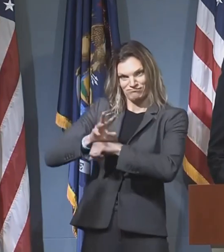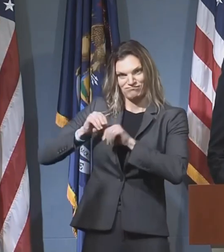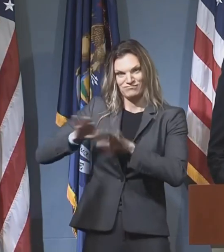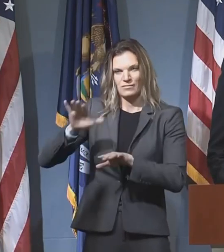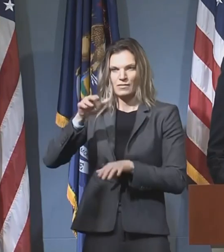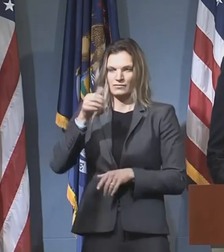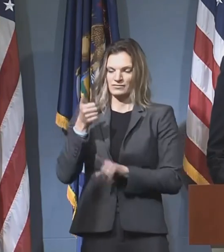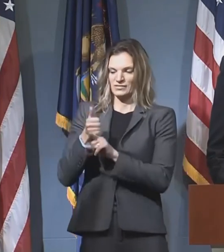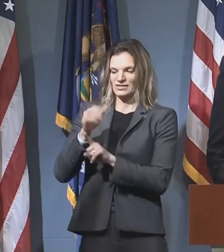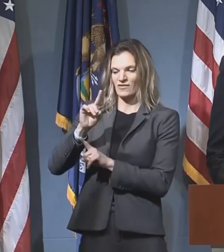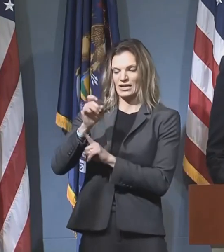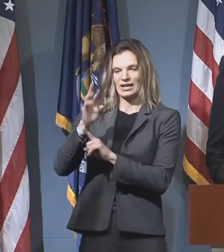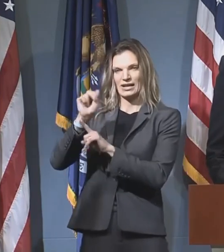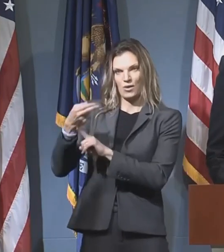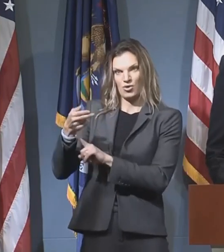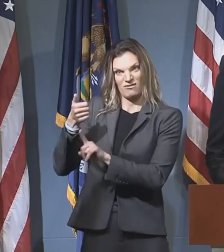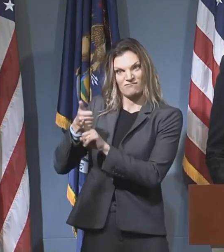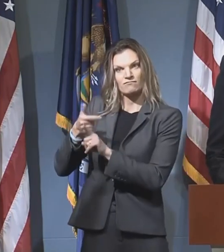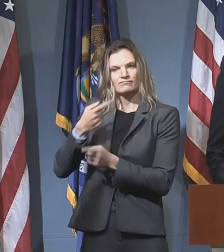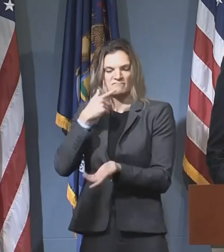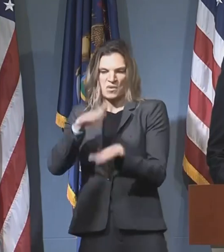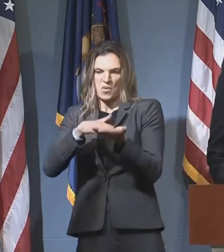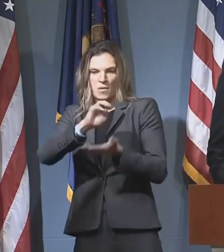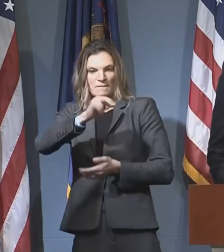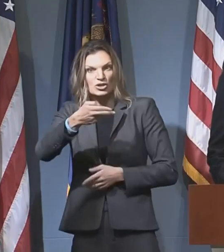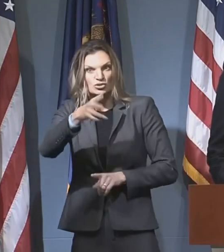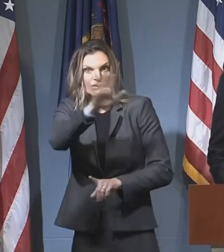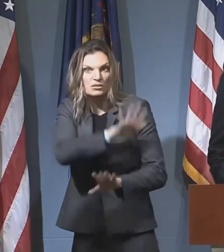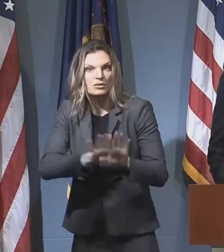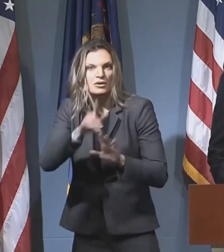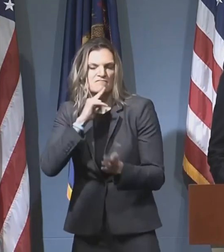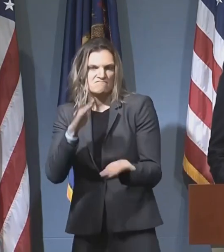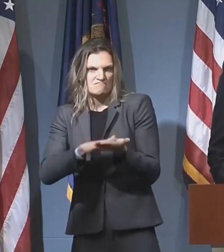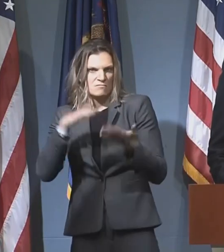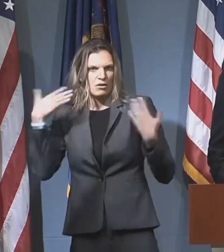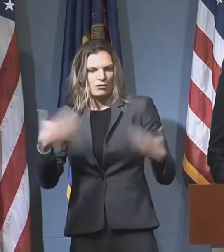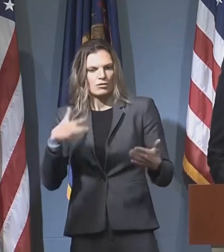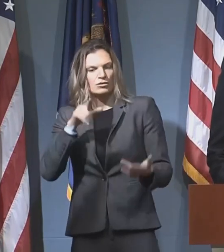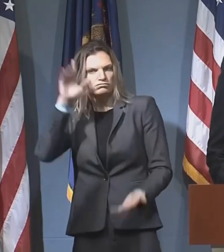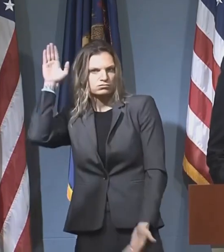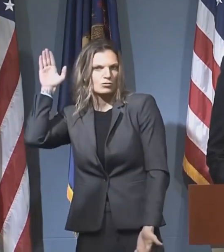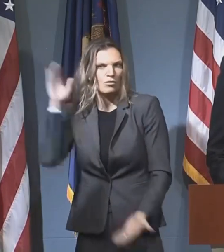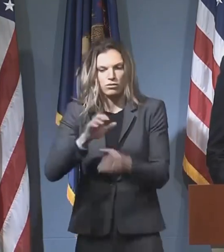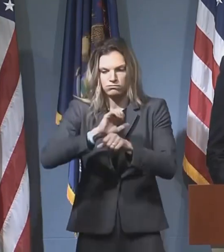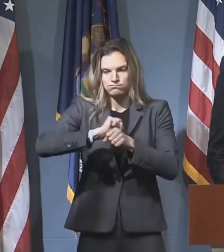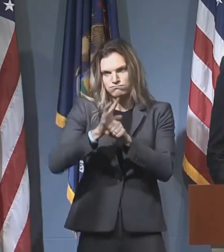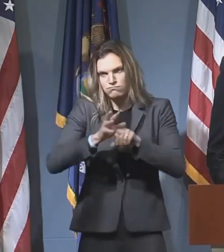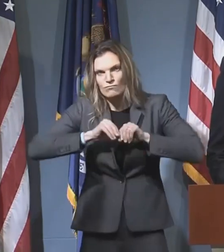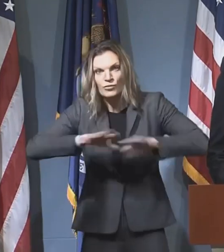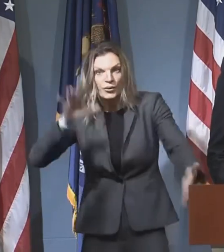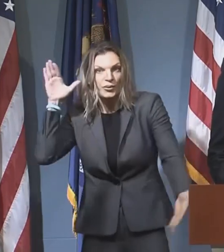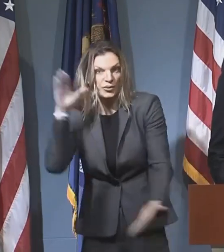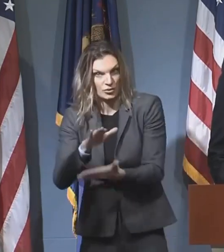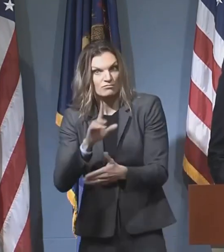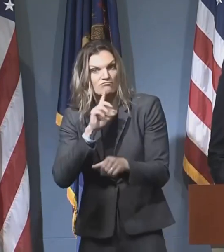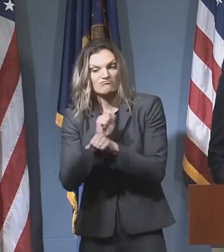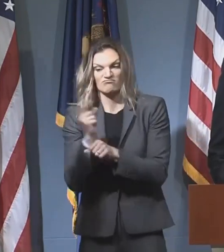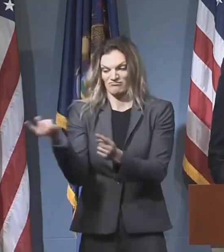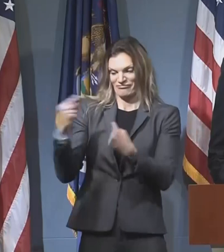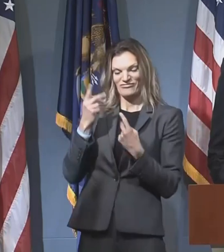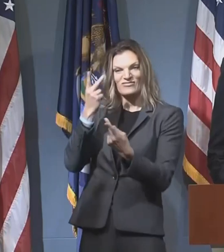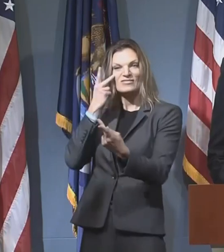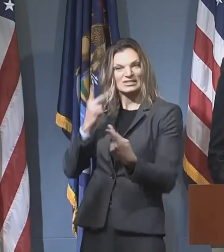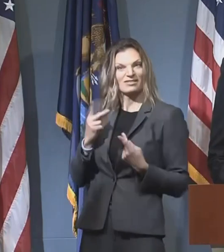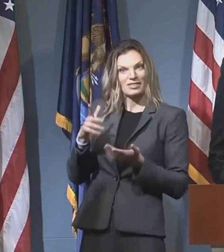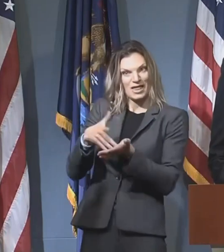Dr. Deborah Birx, praised the state of Michigan's people for their efforts to slow the spread and battle COVID-19 when she visited our state last